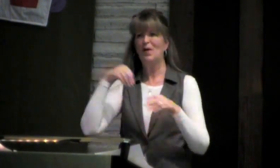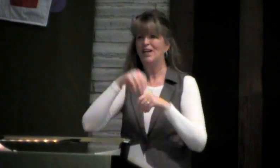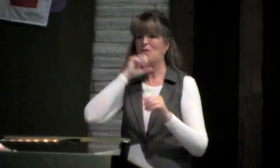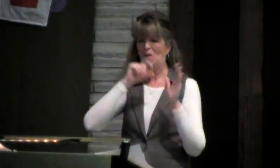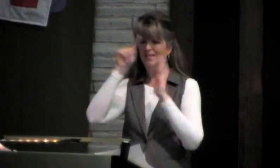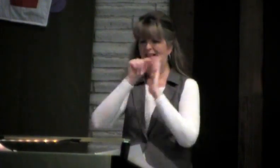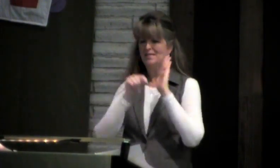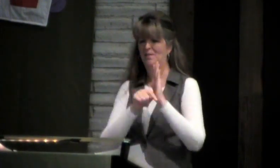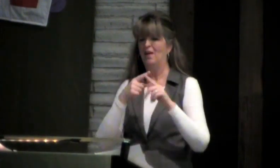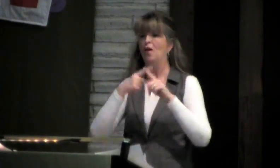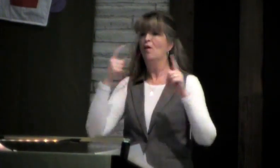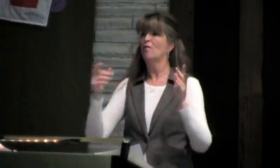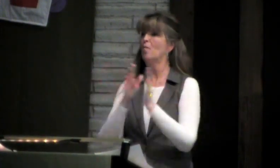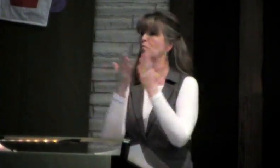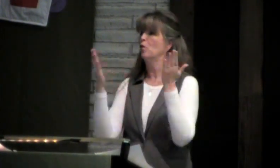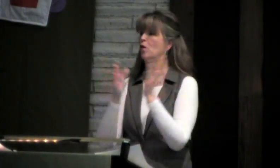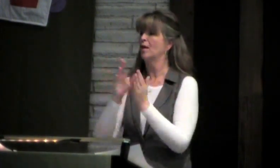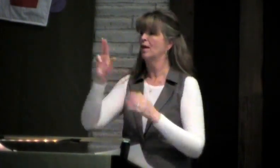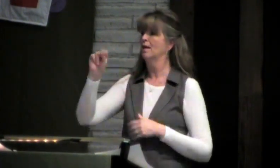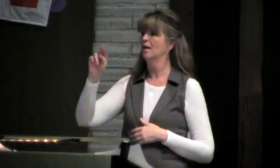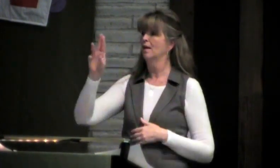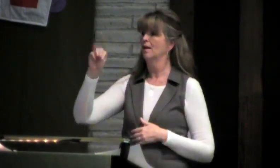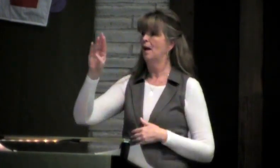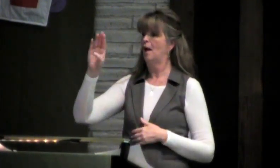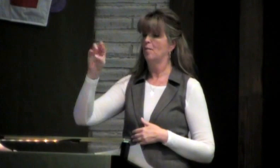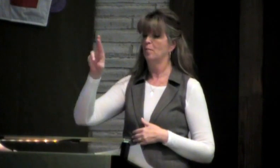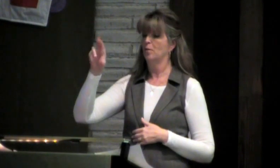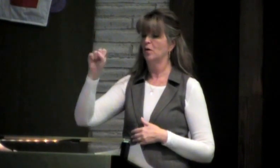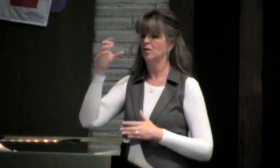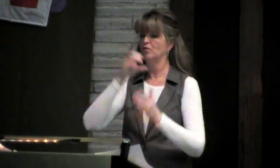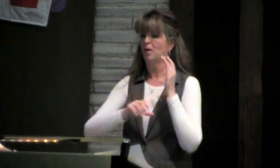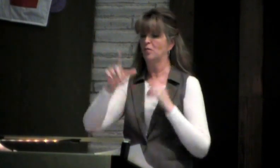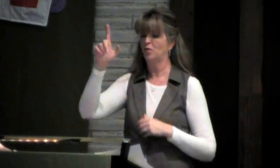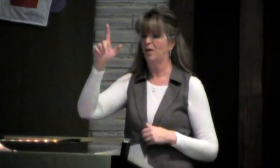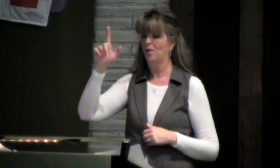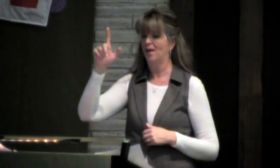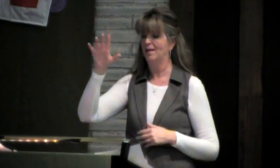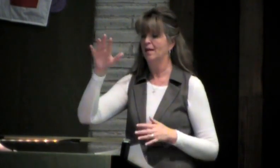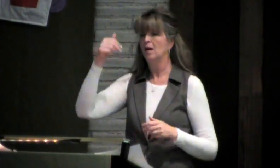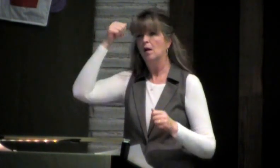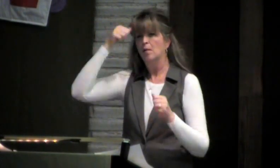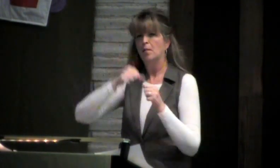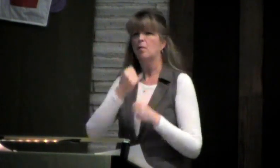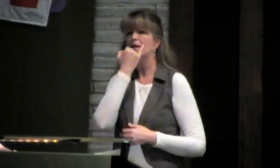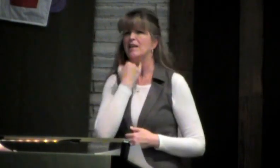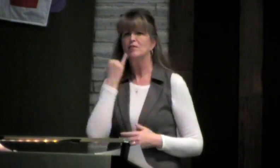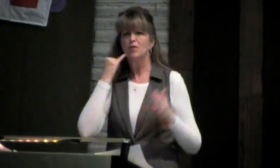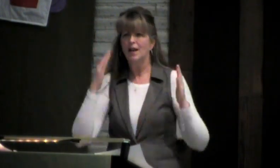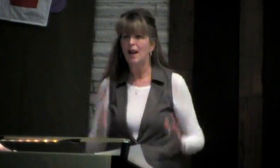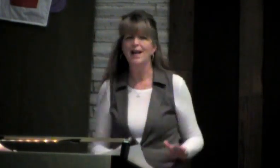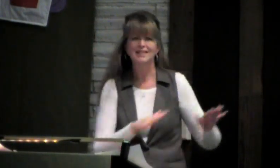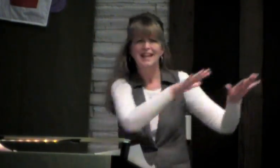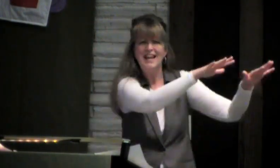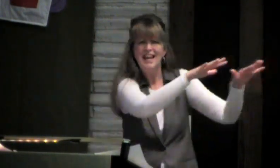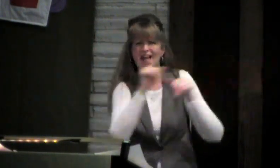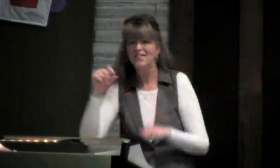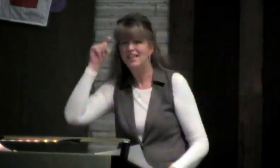I don't know if you remember this Old Testament story, I've talked on it before, but it's from Numbers, chapter 21. Do you remember the Israelites